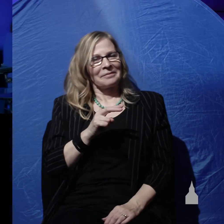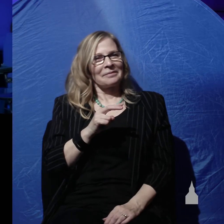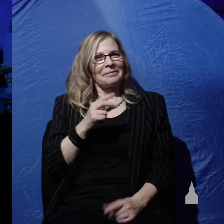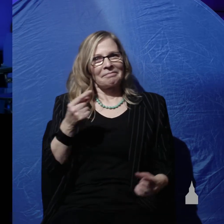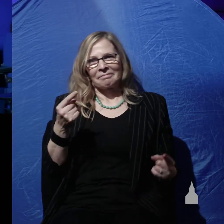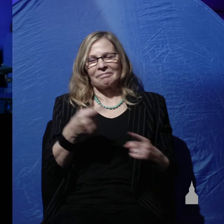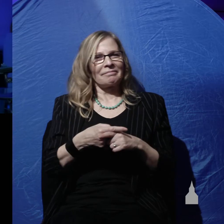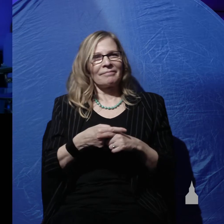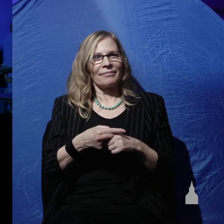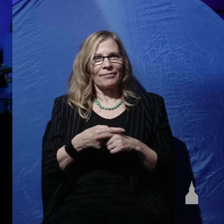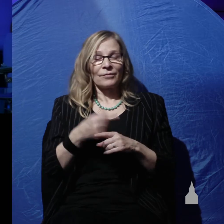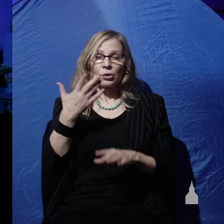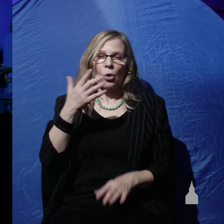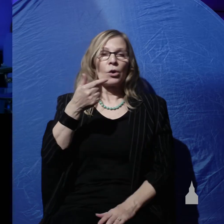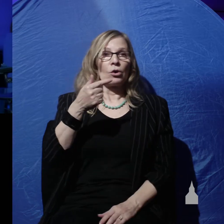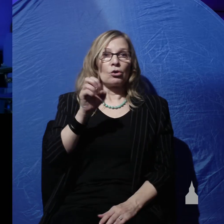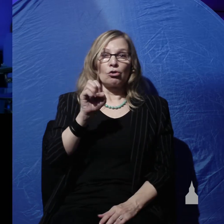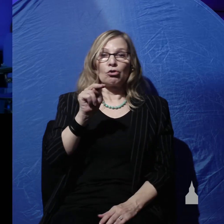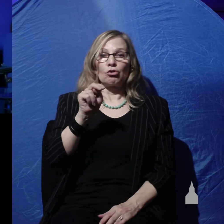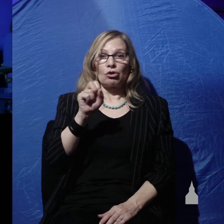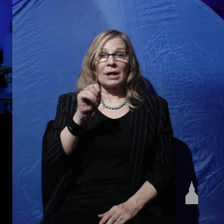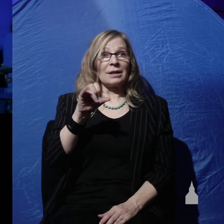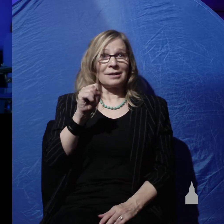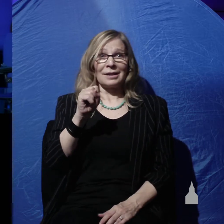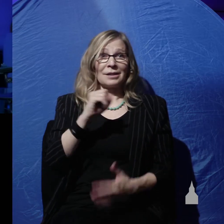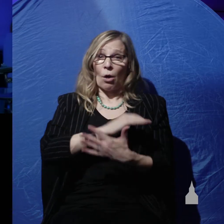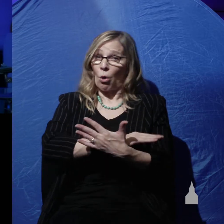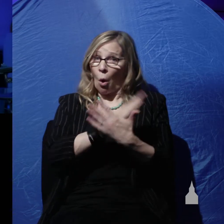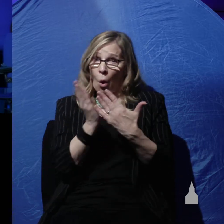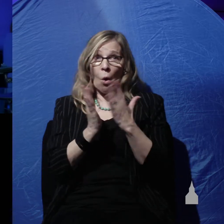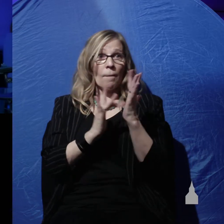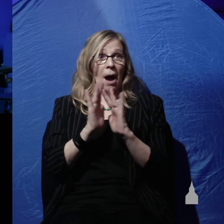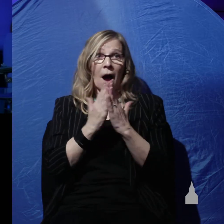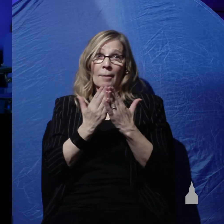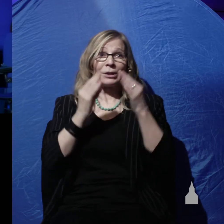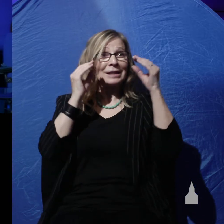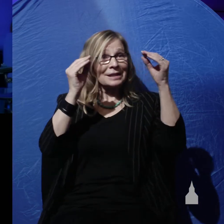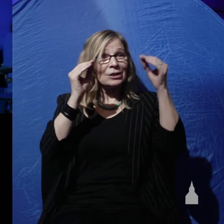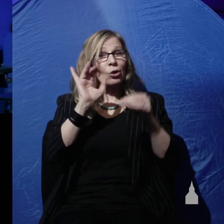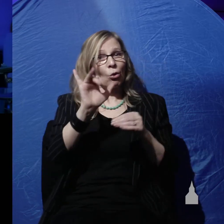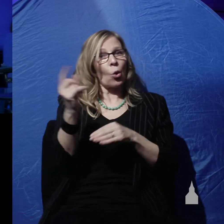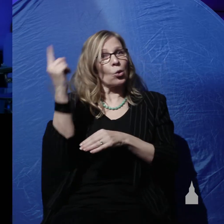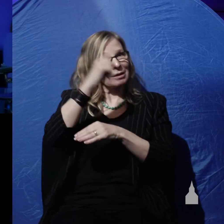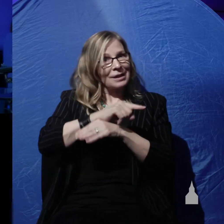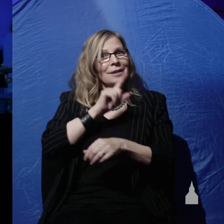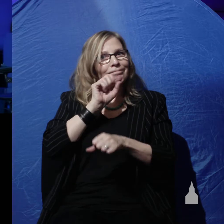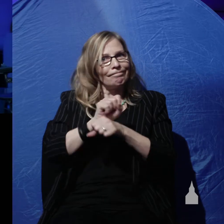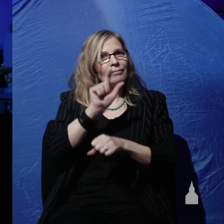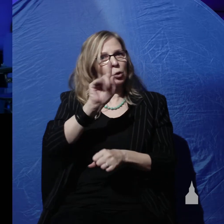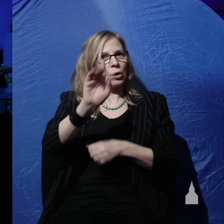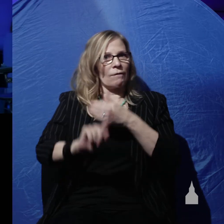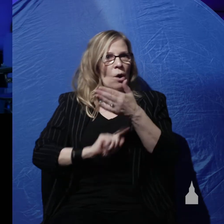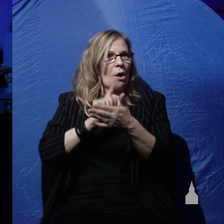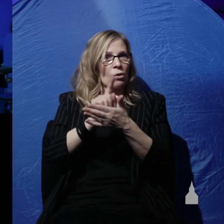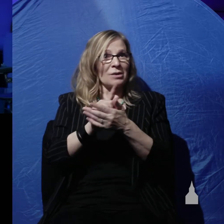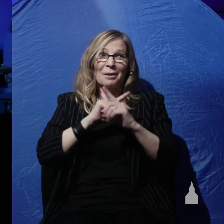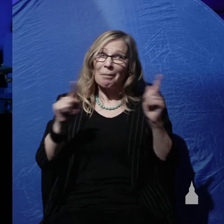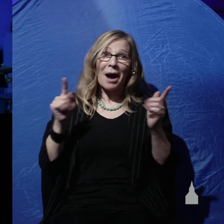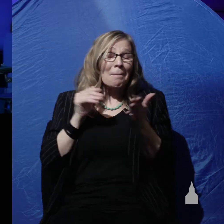So Genesis, indeed the whole Bible teaches the days were literal, but there are many, many Christians, millions of Christians who don't believe